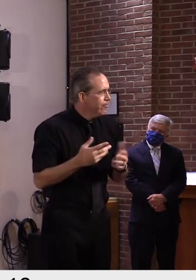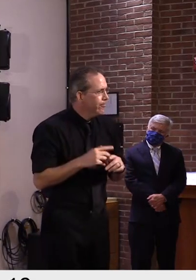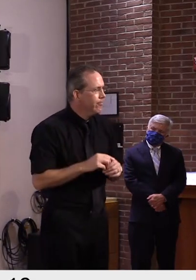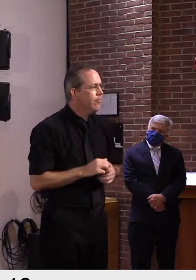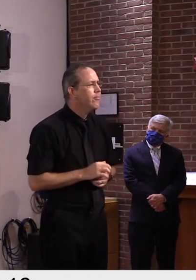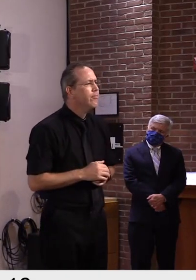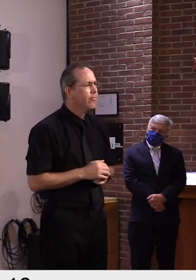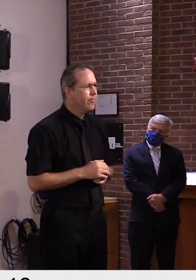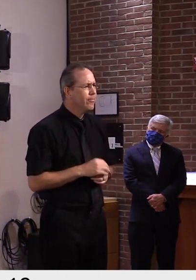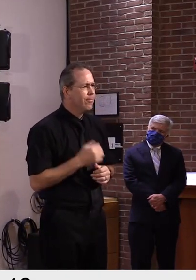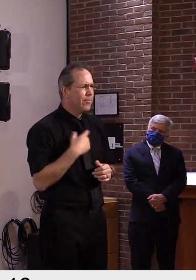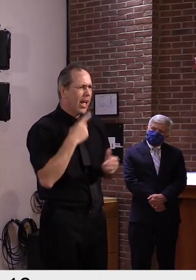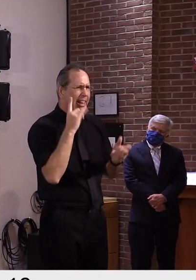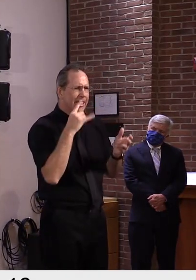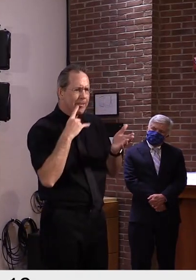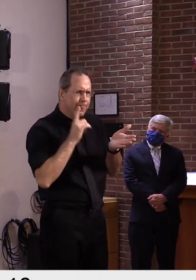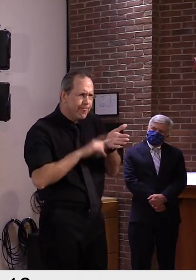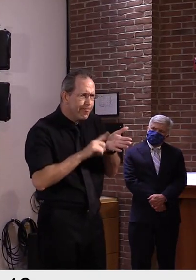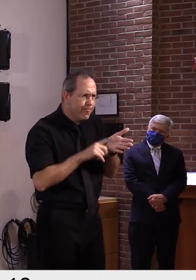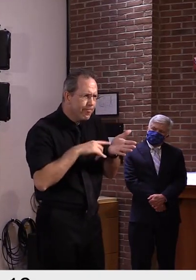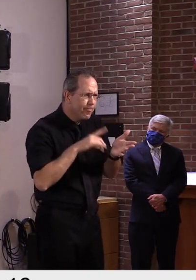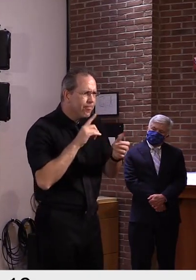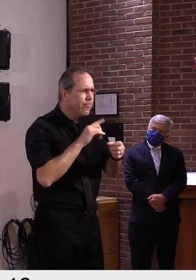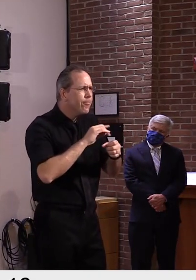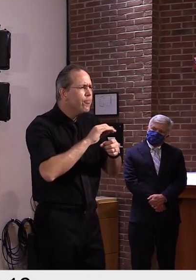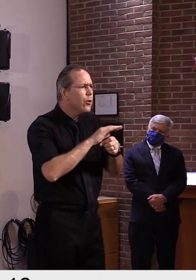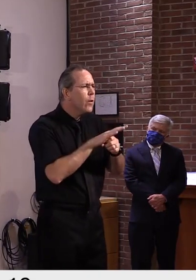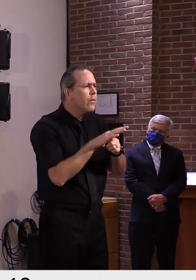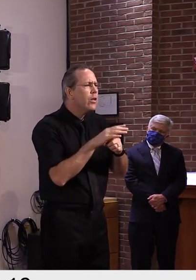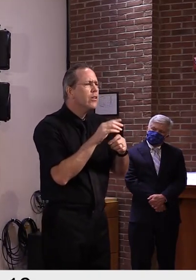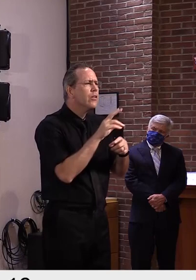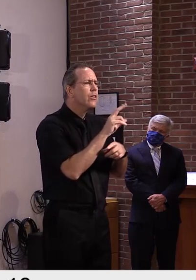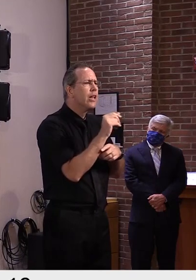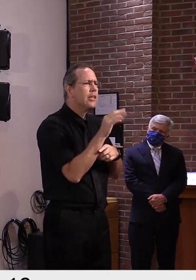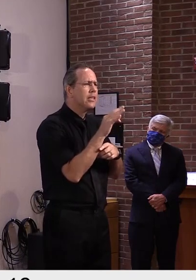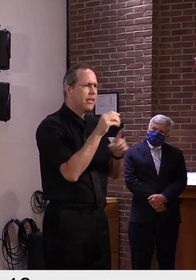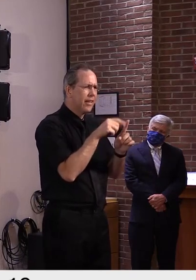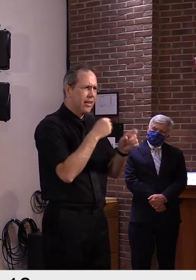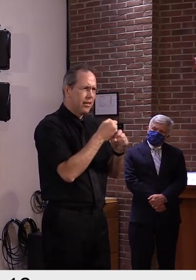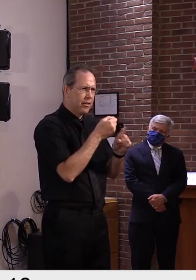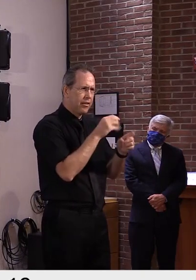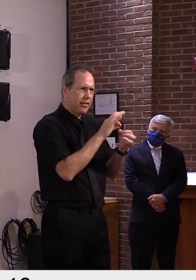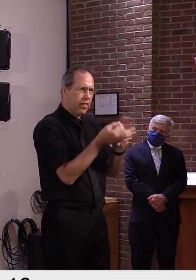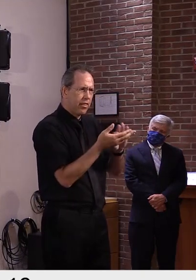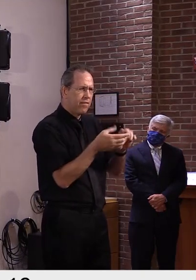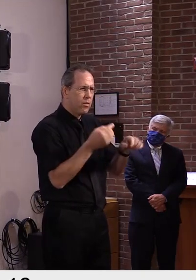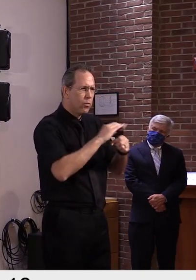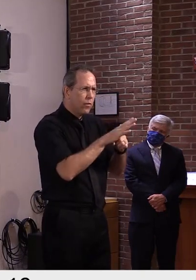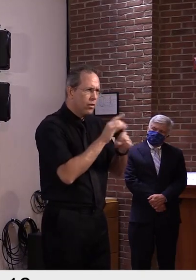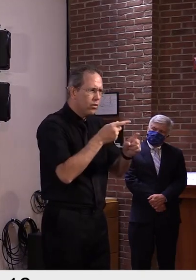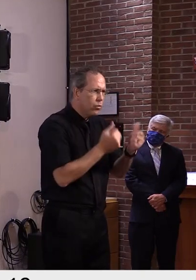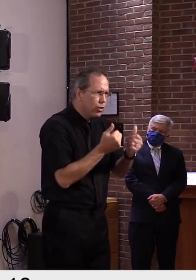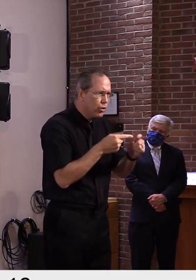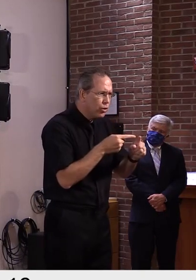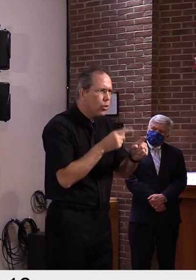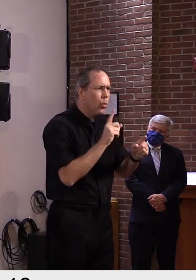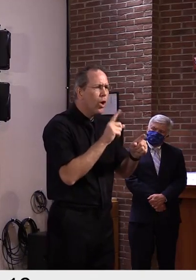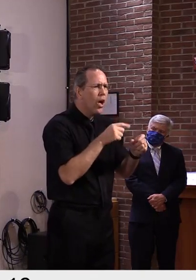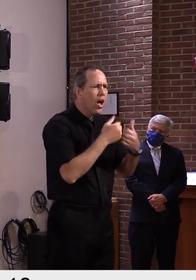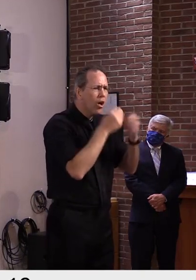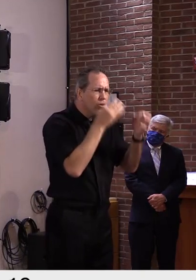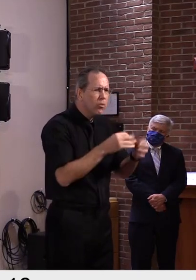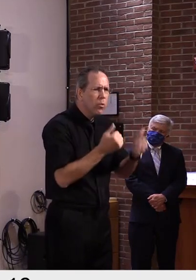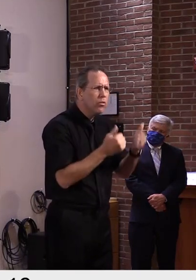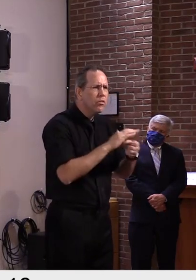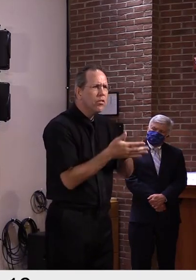-19 death, if you look at a death certificate, COVID-19 can appear in the first line,